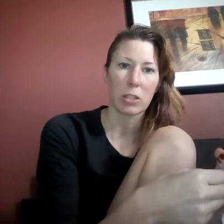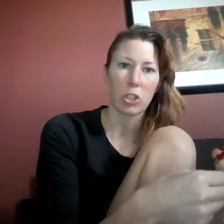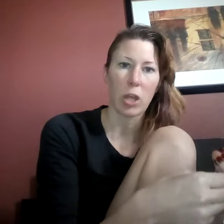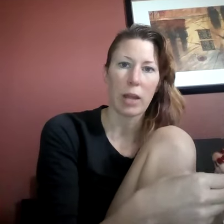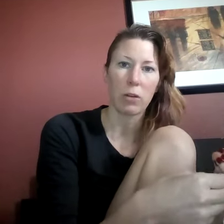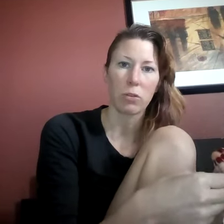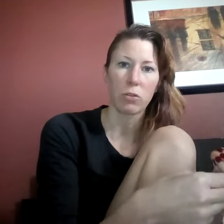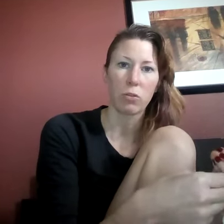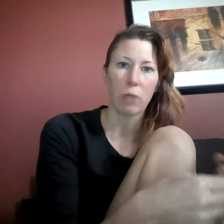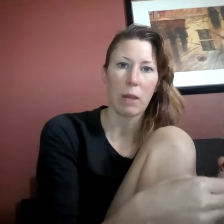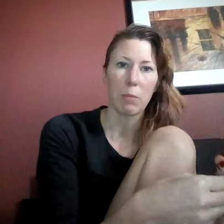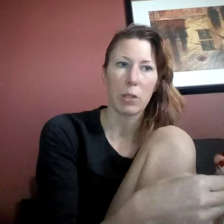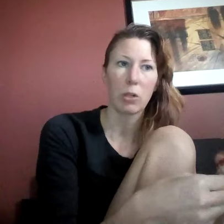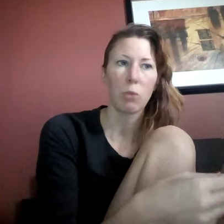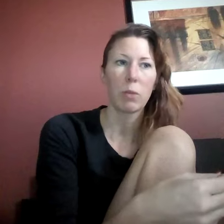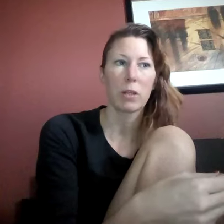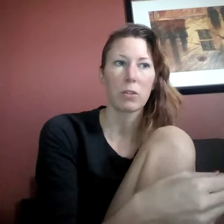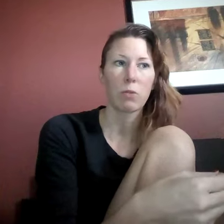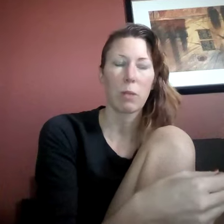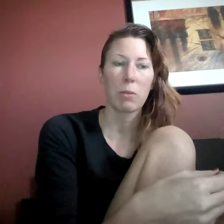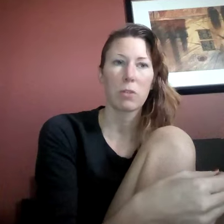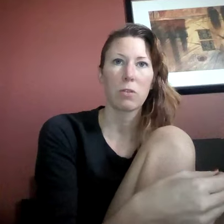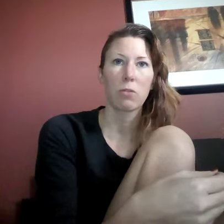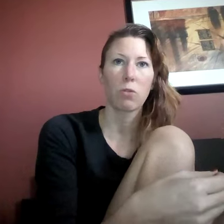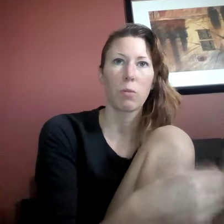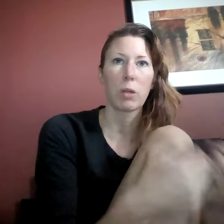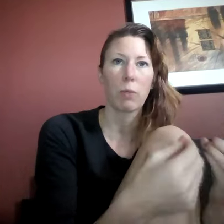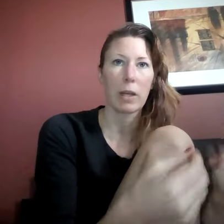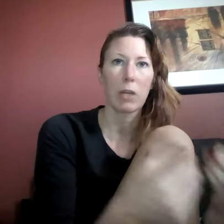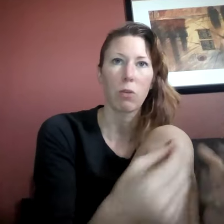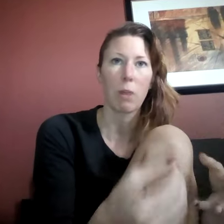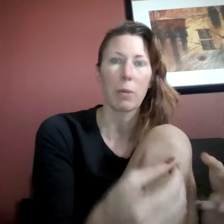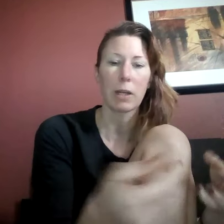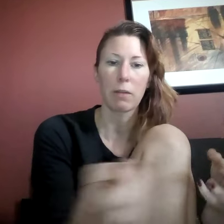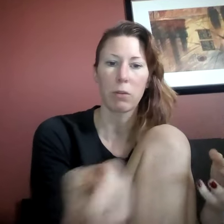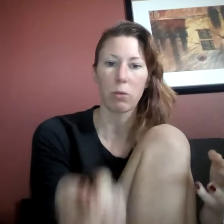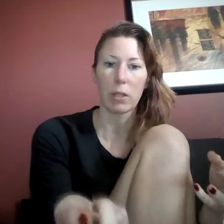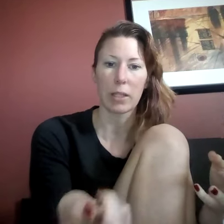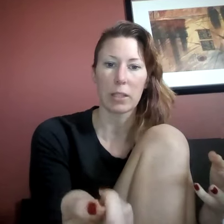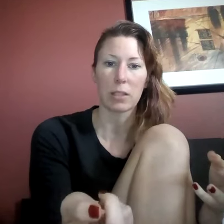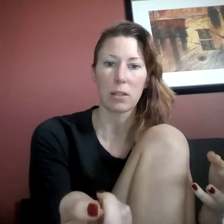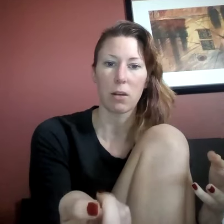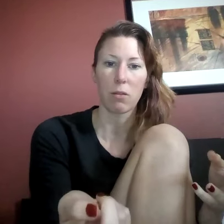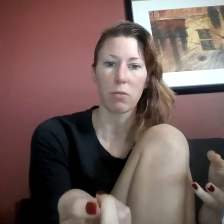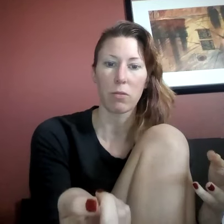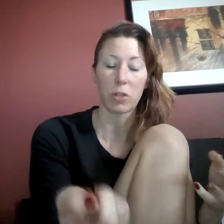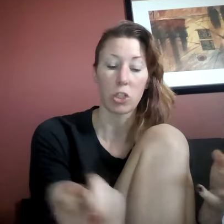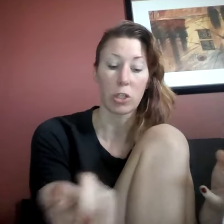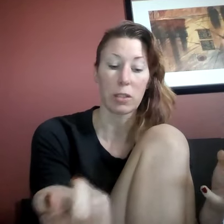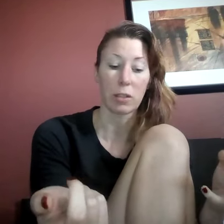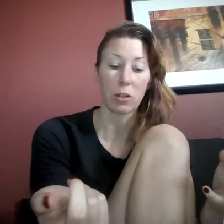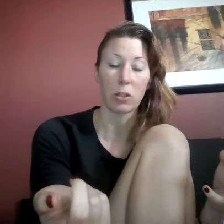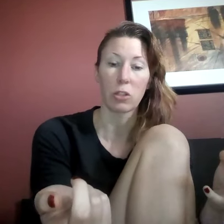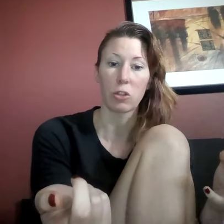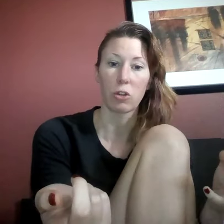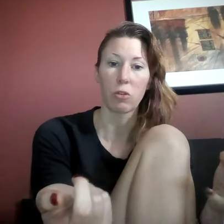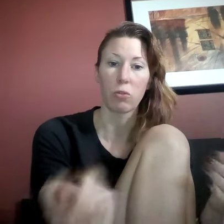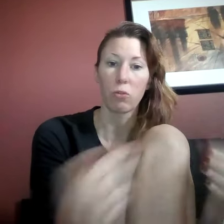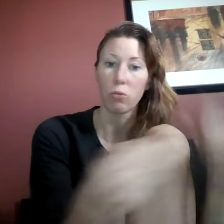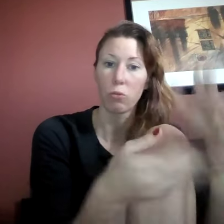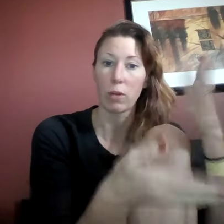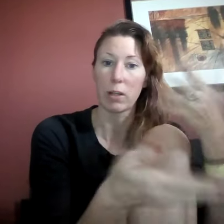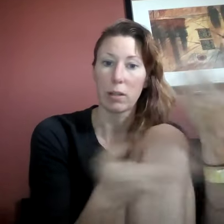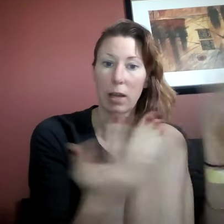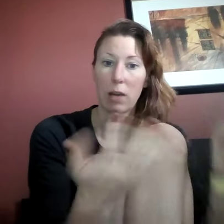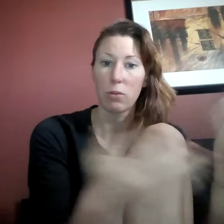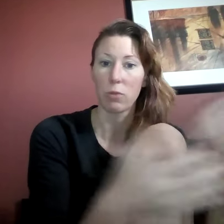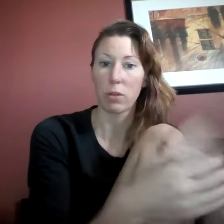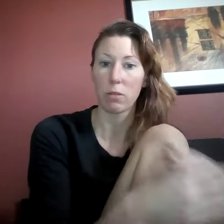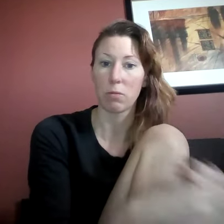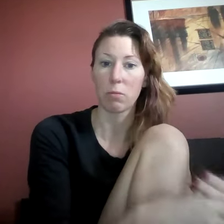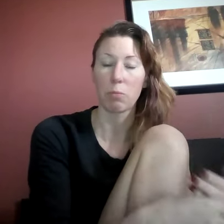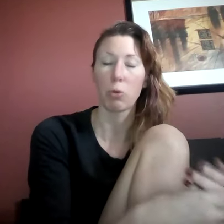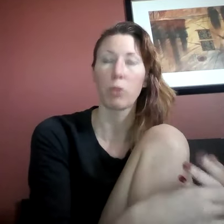a child to rape me? No, because rapists don't normally wake you up and give you a list of the shit that they're going to do written down with proof.